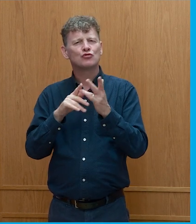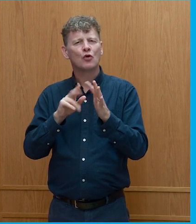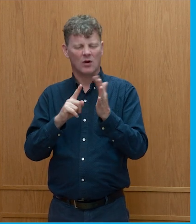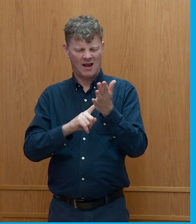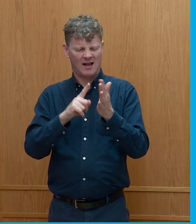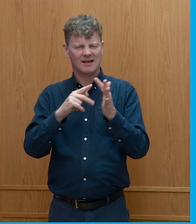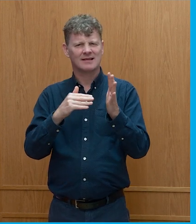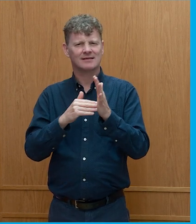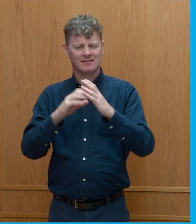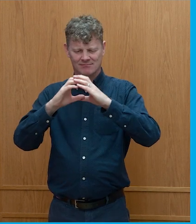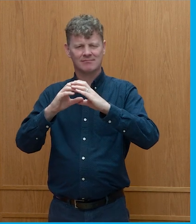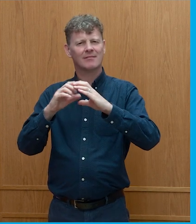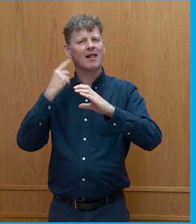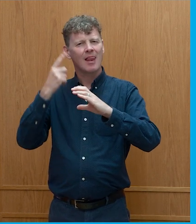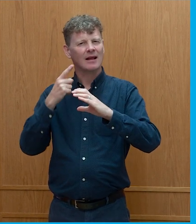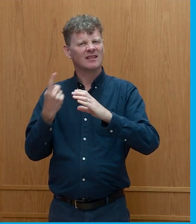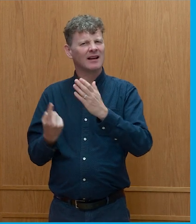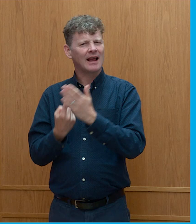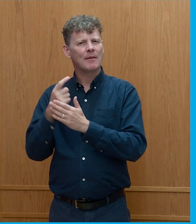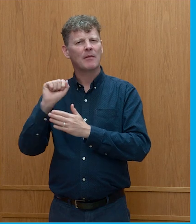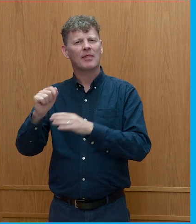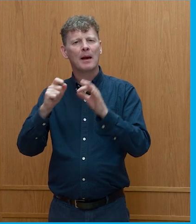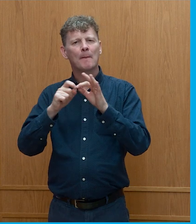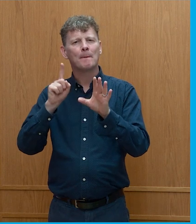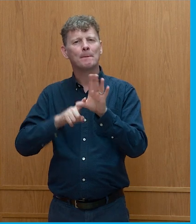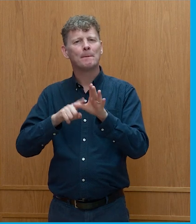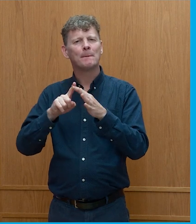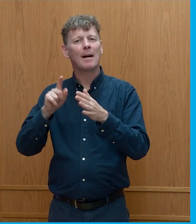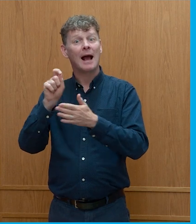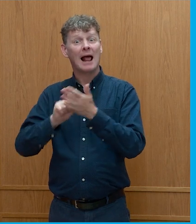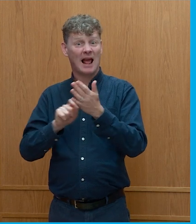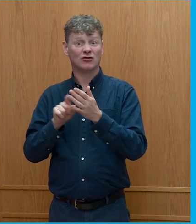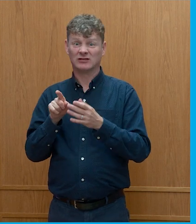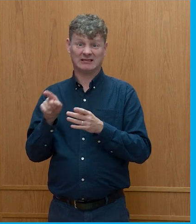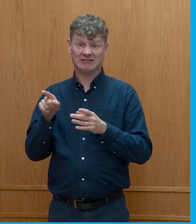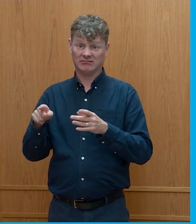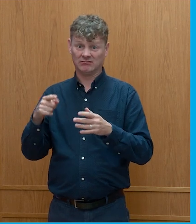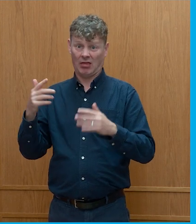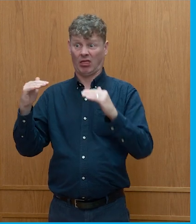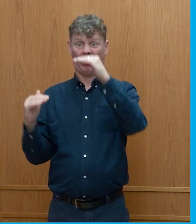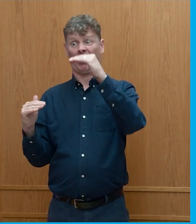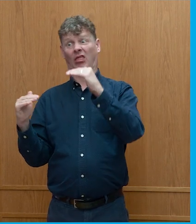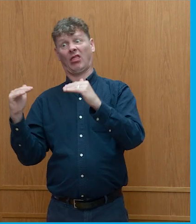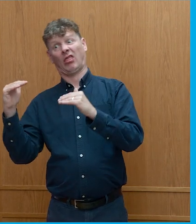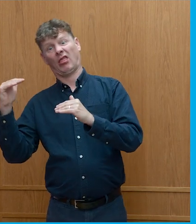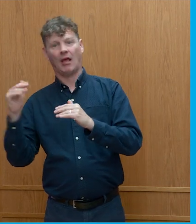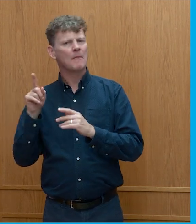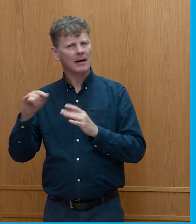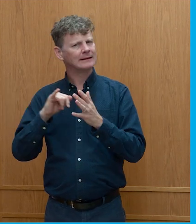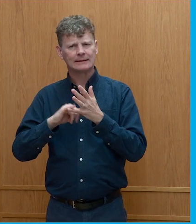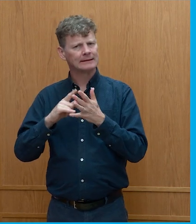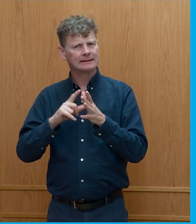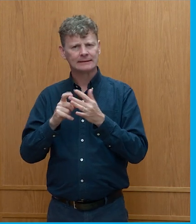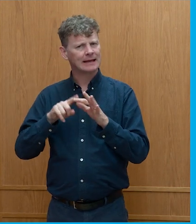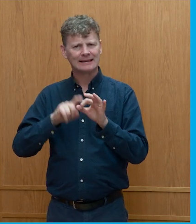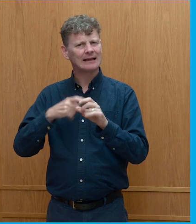you know when that came up in the by-election it played badly for him um but he stuck to his guns and